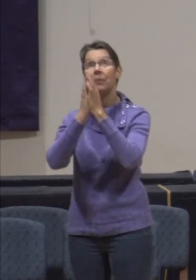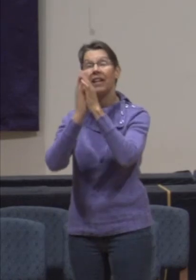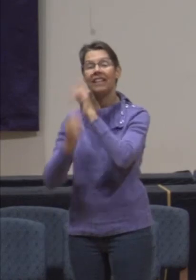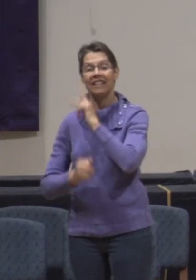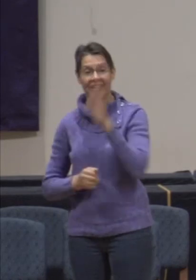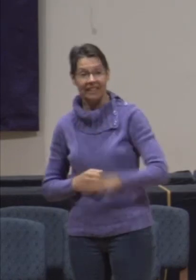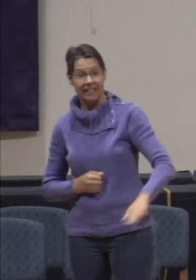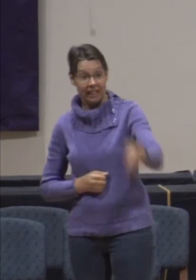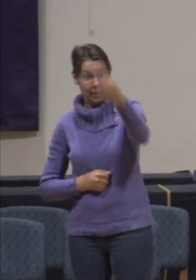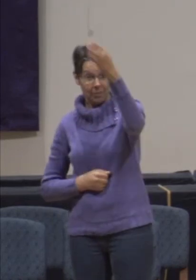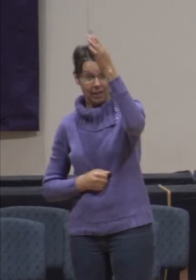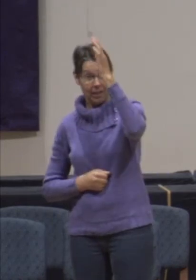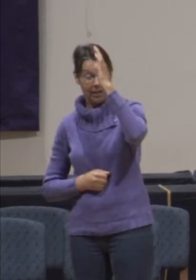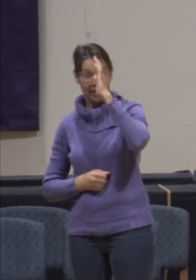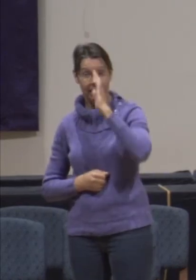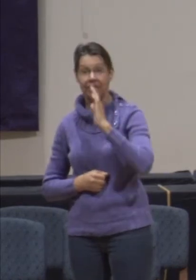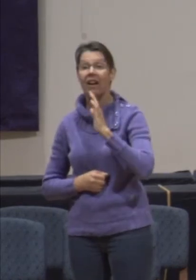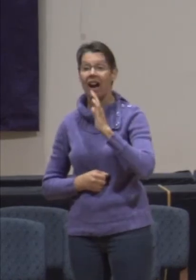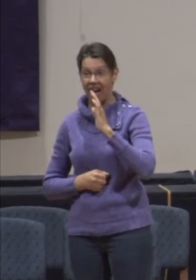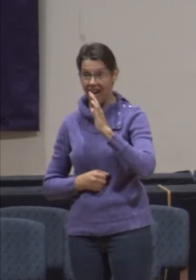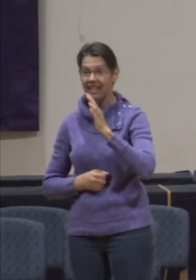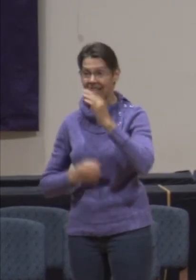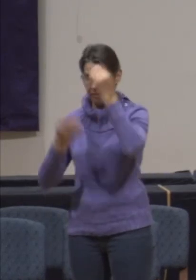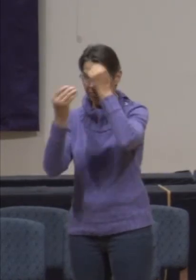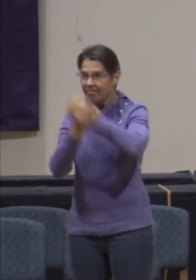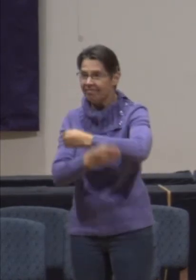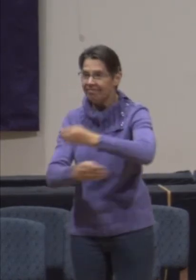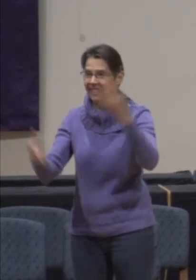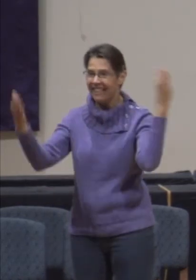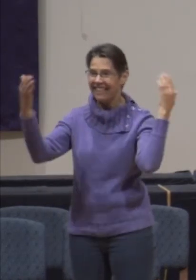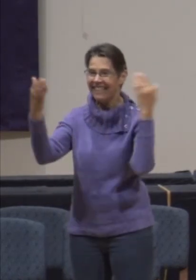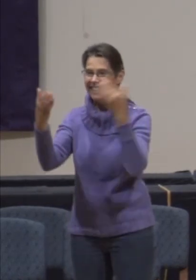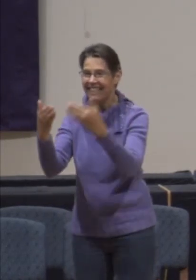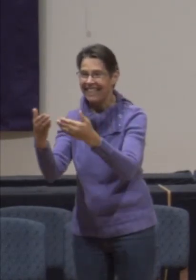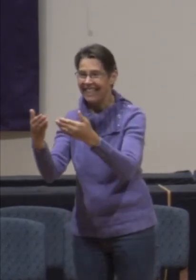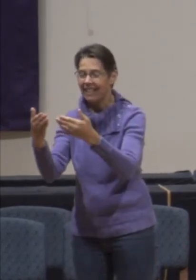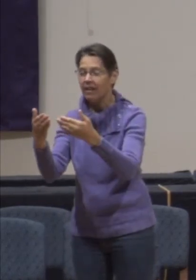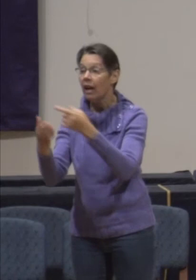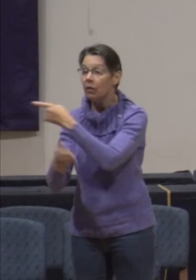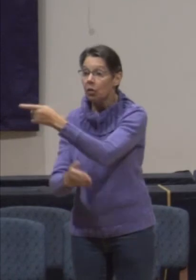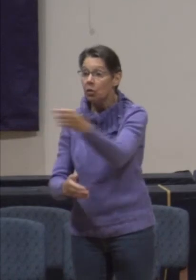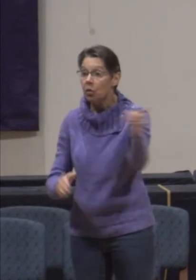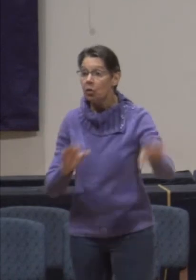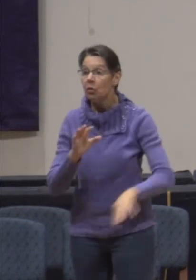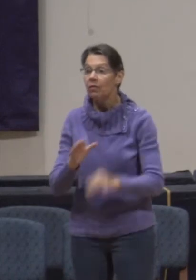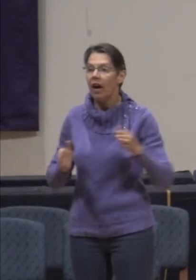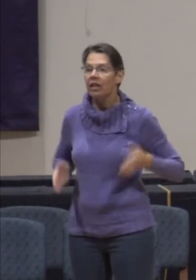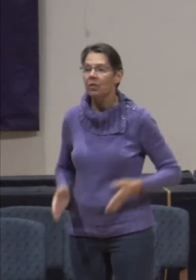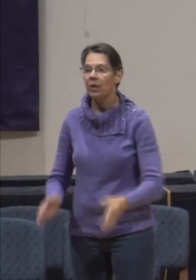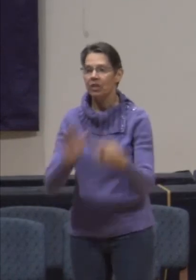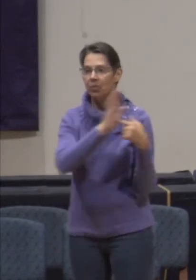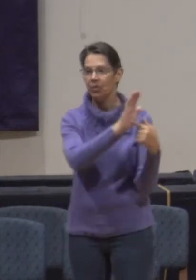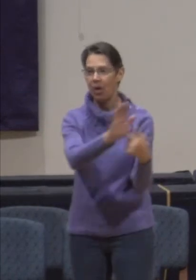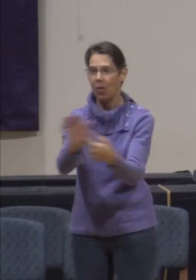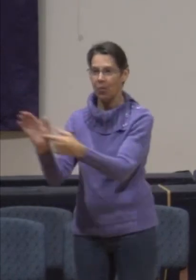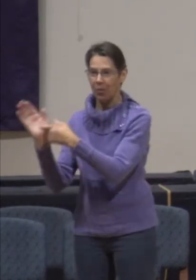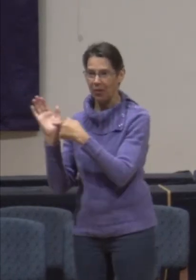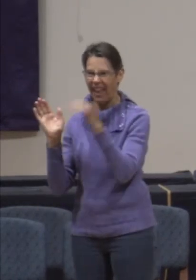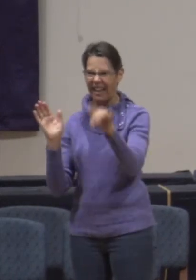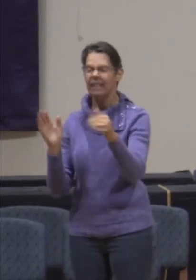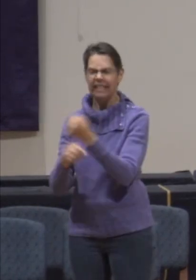God and acknowledgement has come near and to find ways to live that out safely.